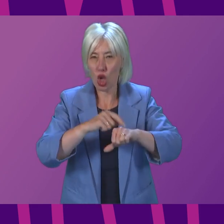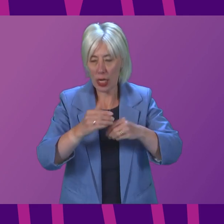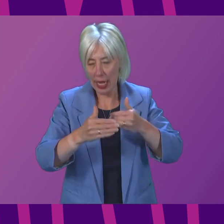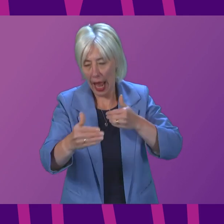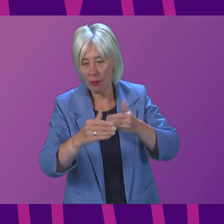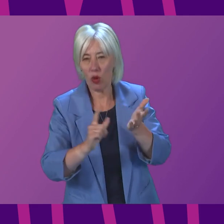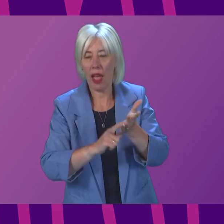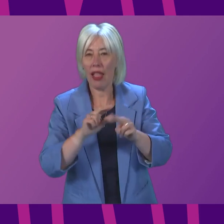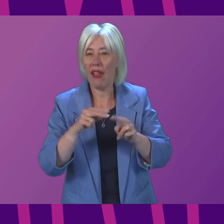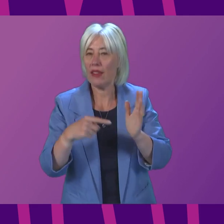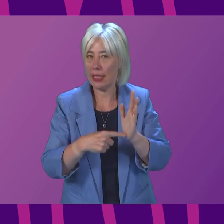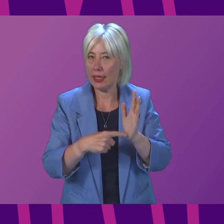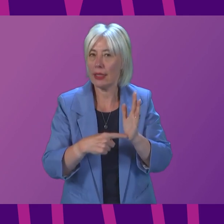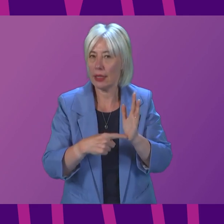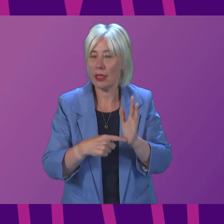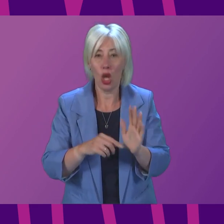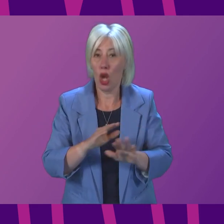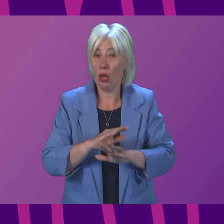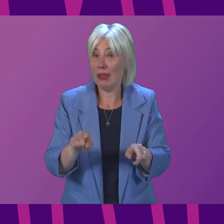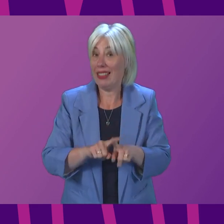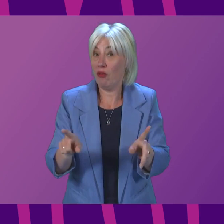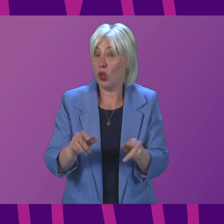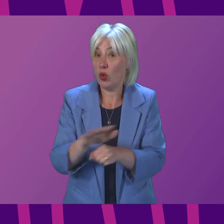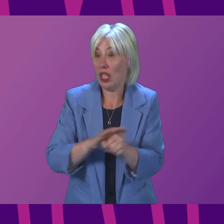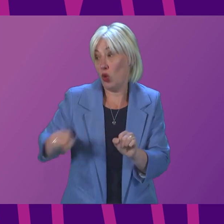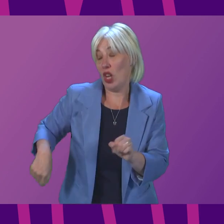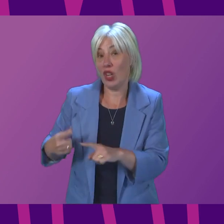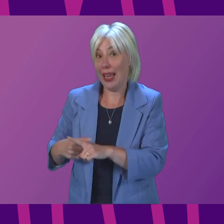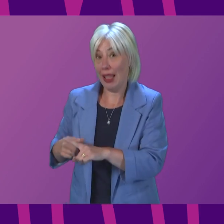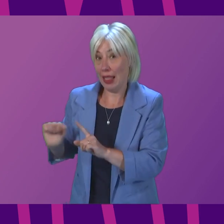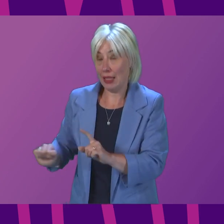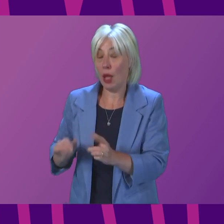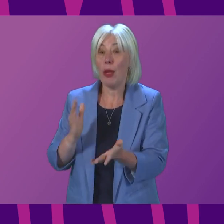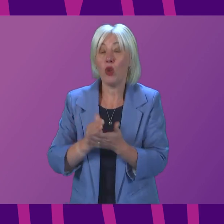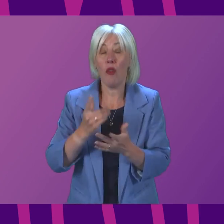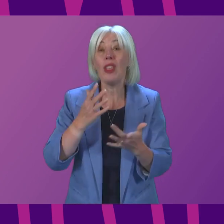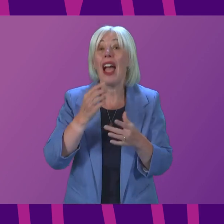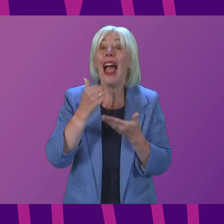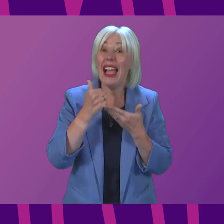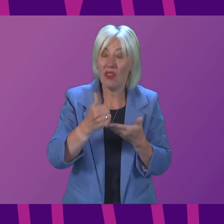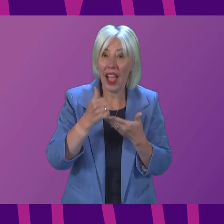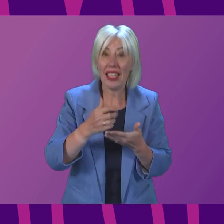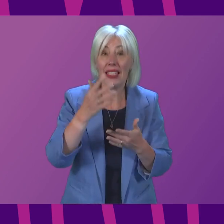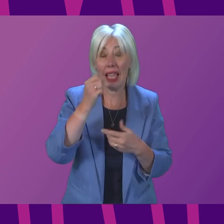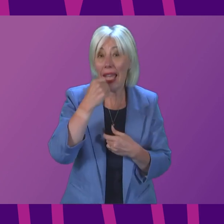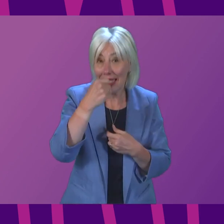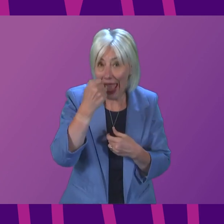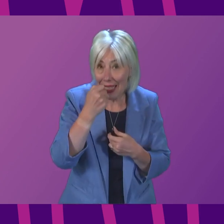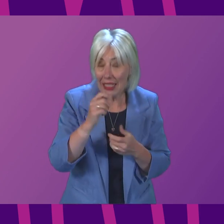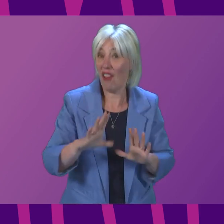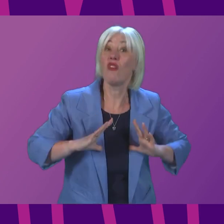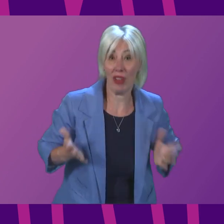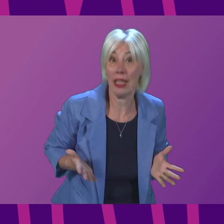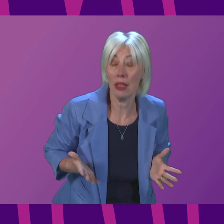to LFTs, and unlike the situation south of the border, making sure that where we are advising testing is free of charge for people who need to